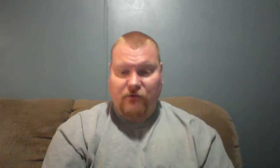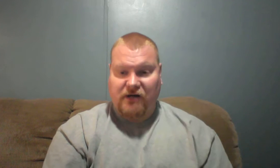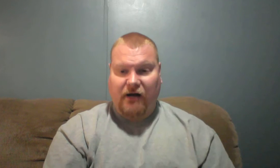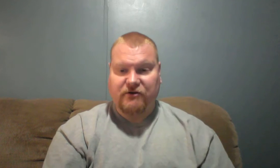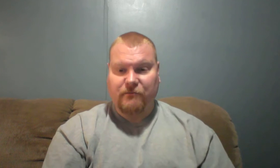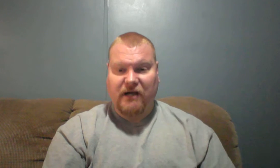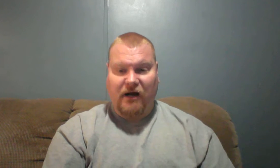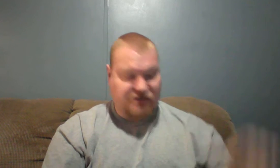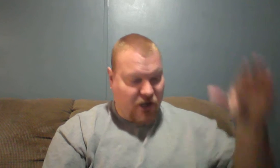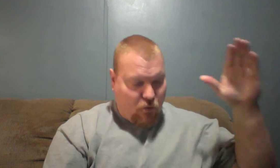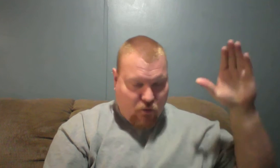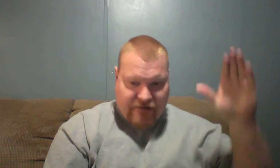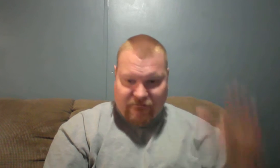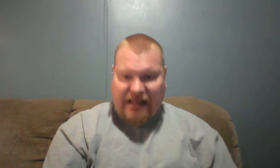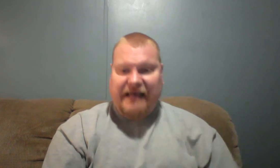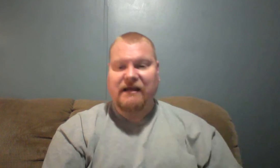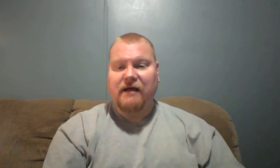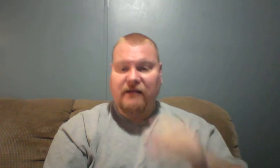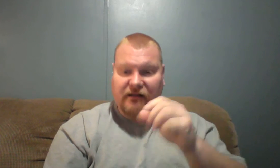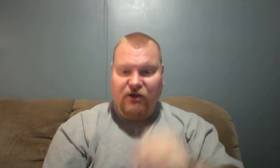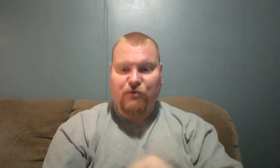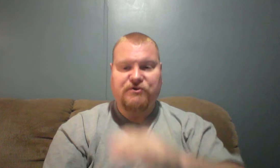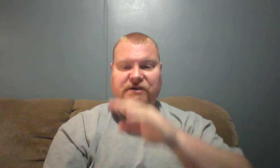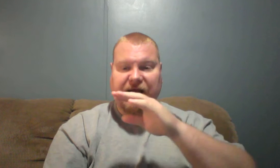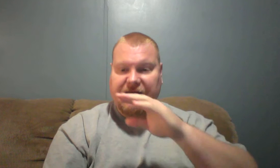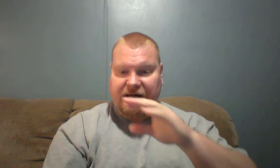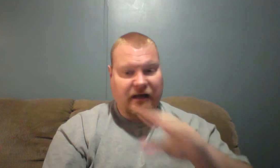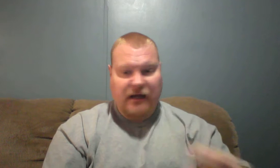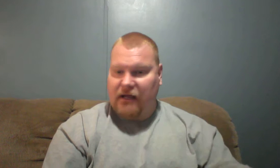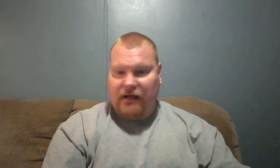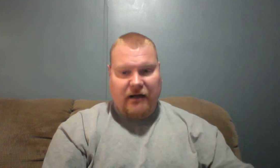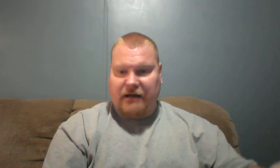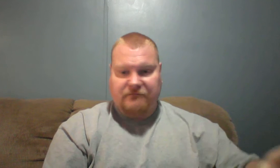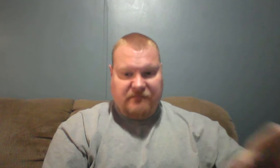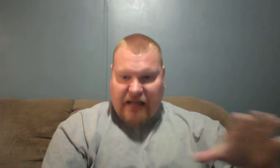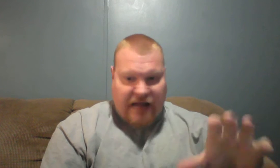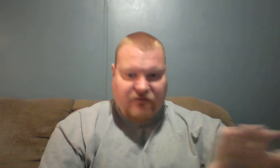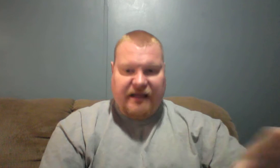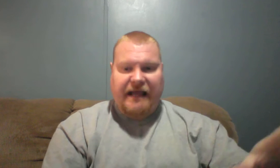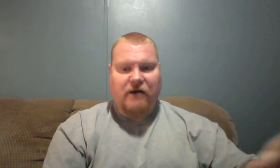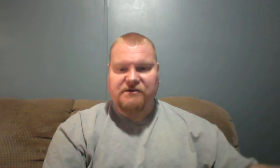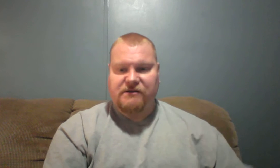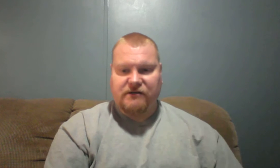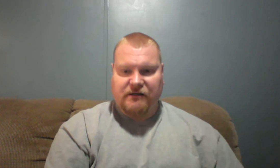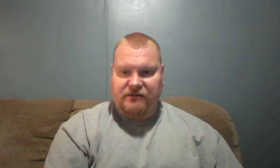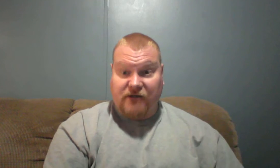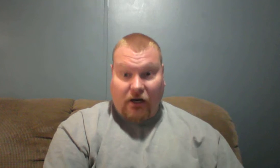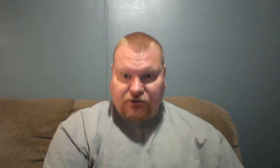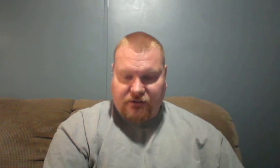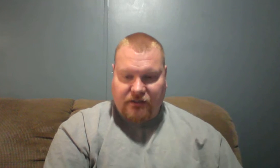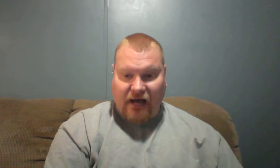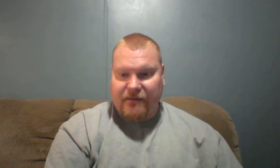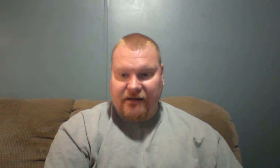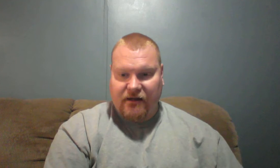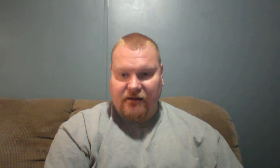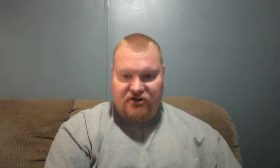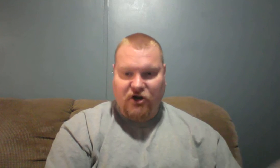doctrine because we've let a loose and everything else doctrine come in the church